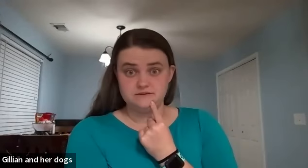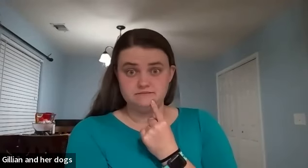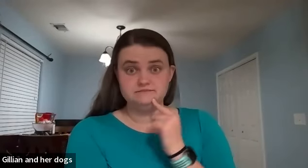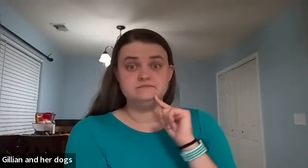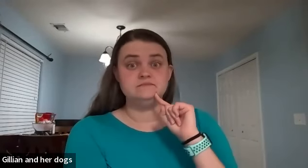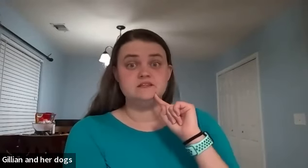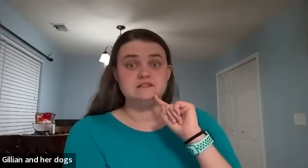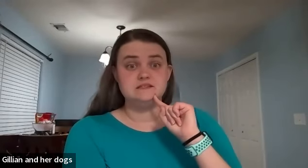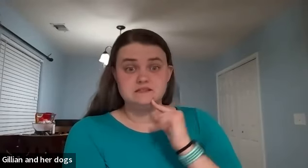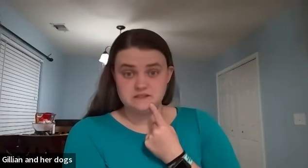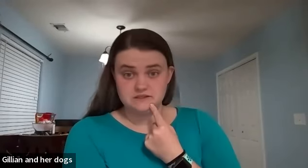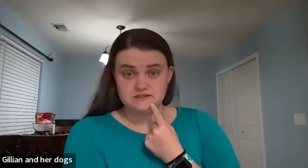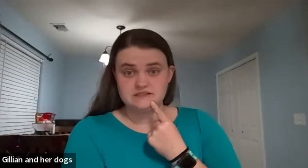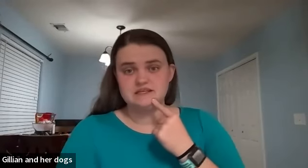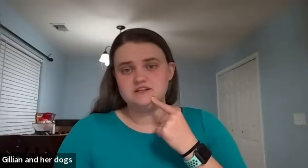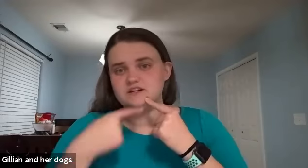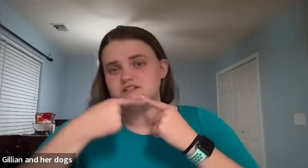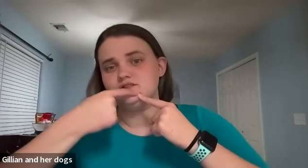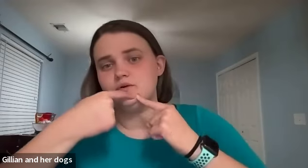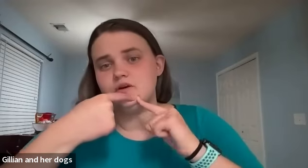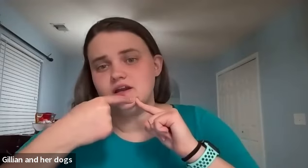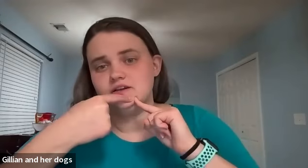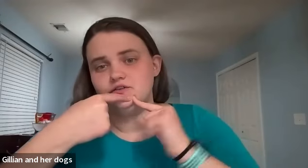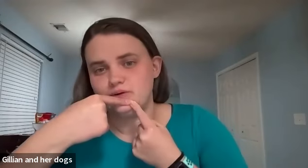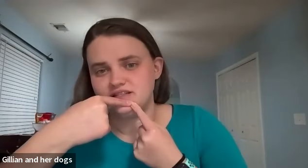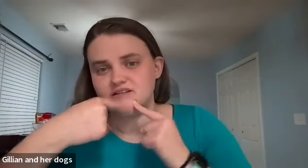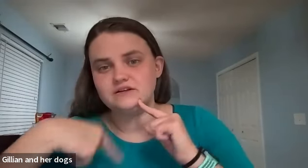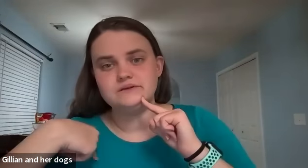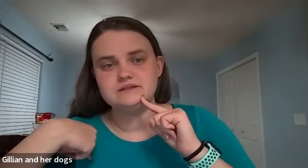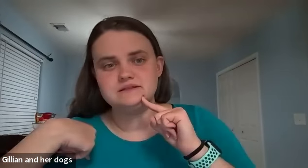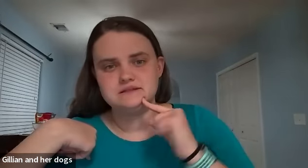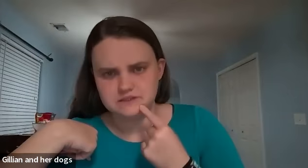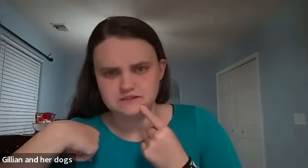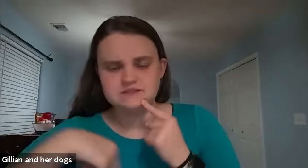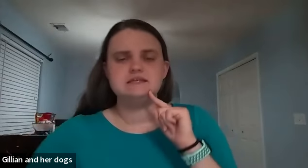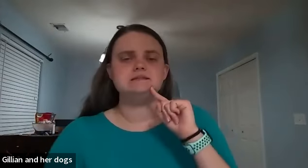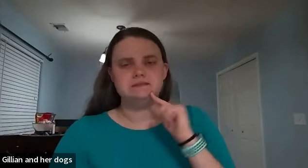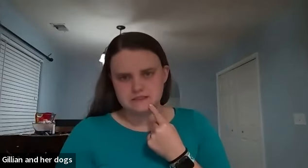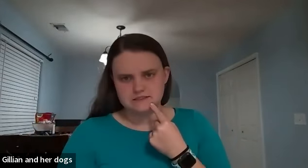serious it's like you're touching the corner and you kind of twist it a little seriously seriously